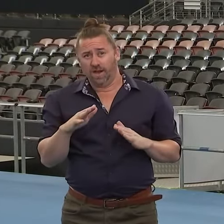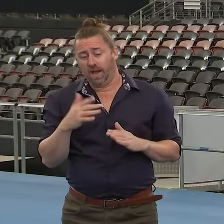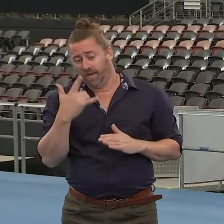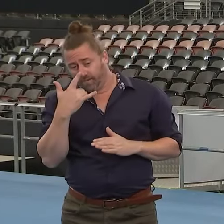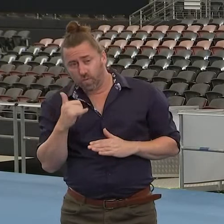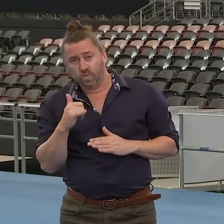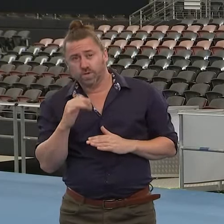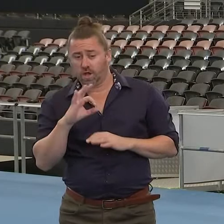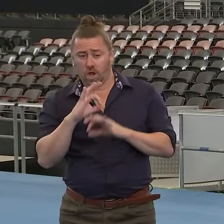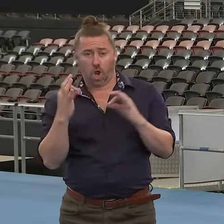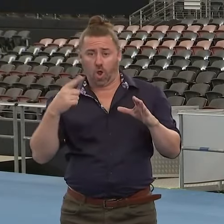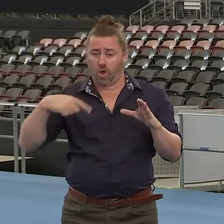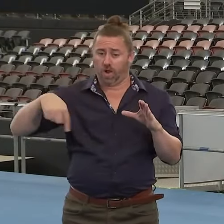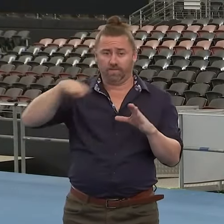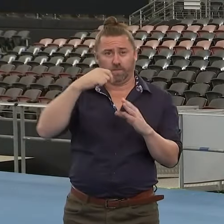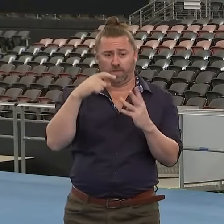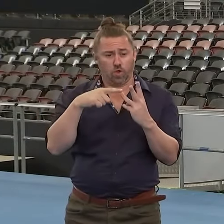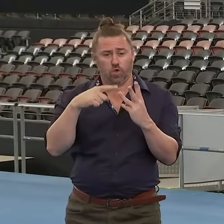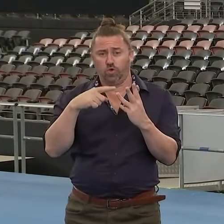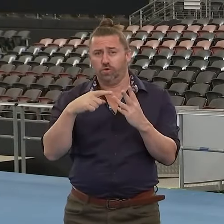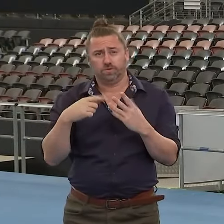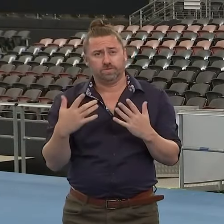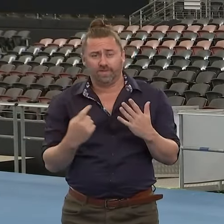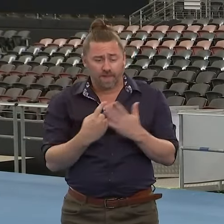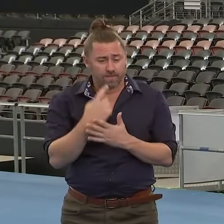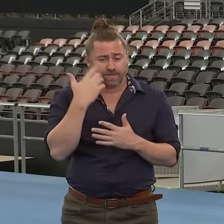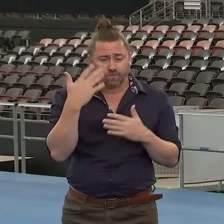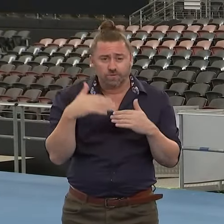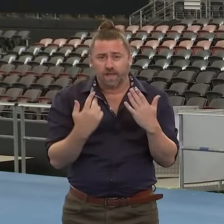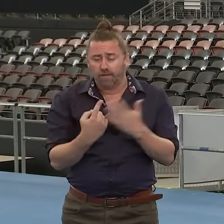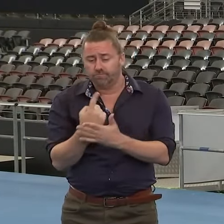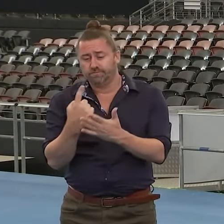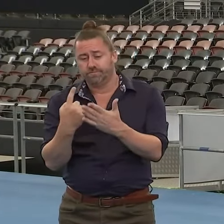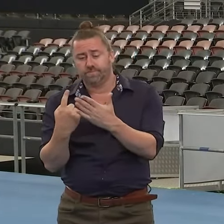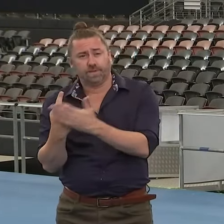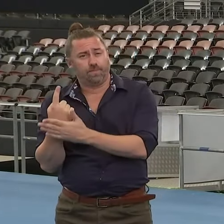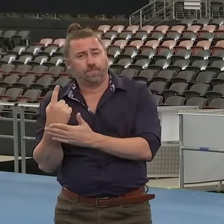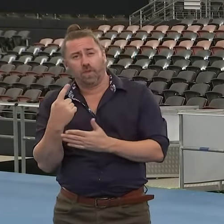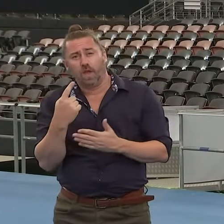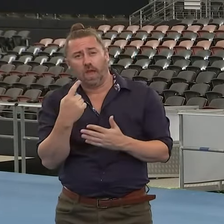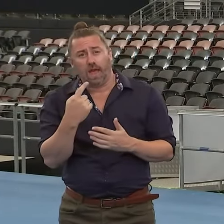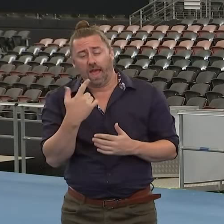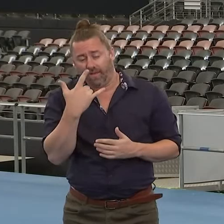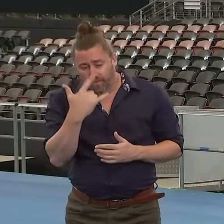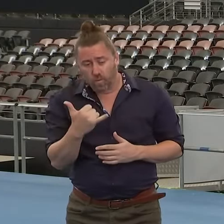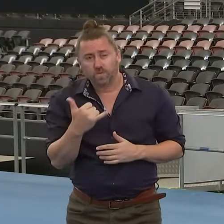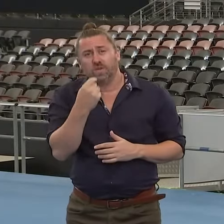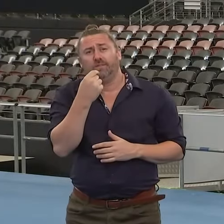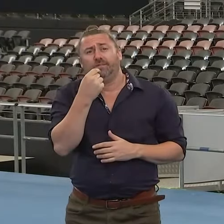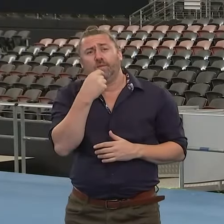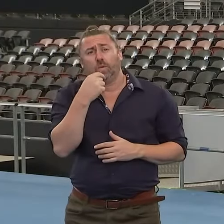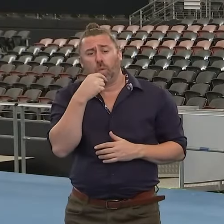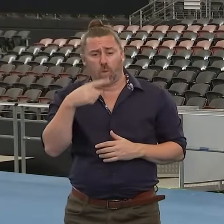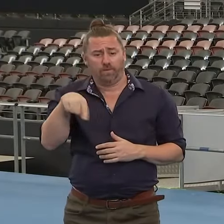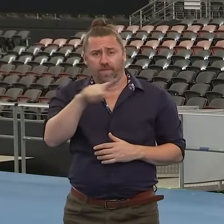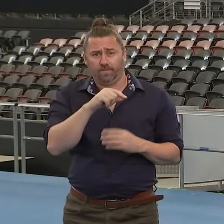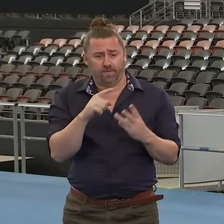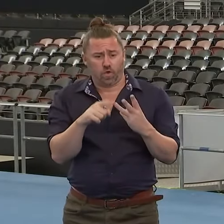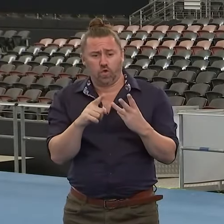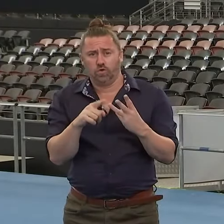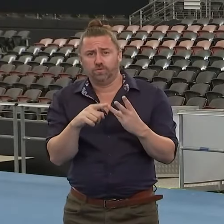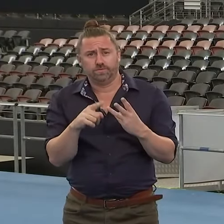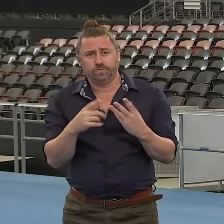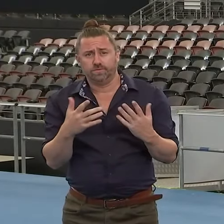And we are seeing this time and time again. Every day we are reporting these deaths. Very few people who have had a booster shot are